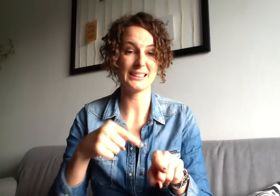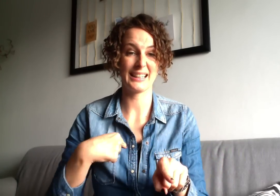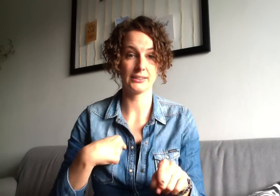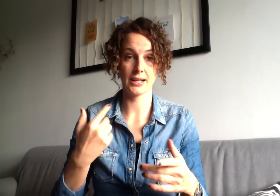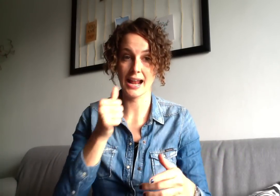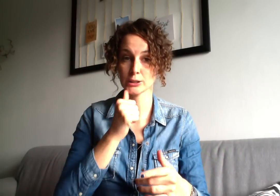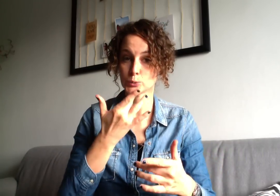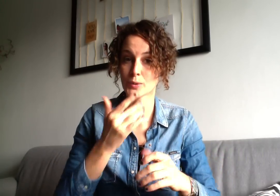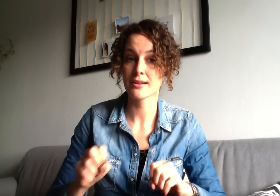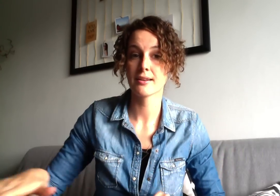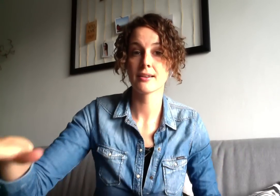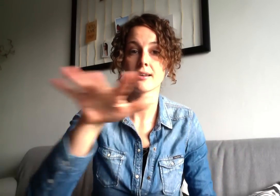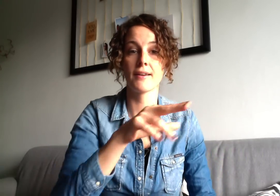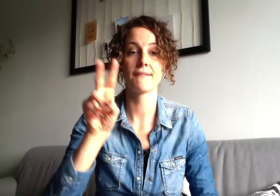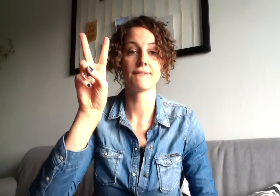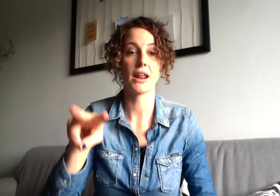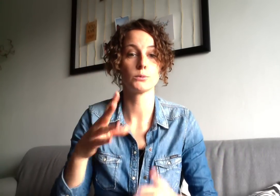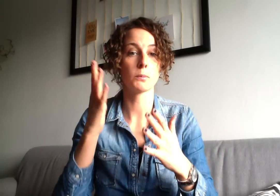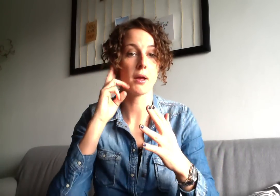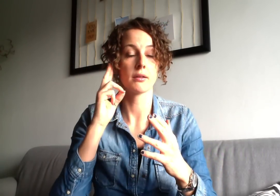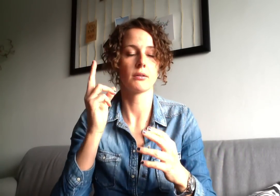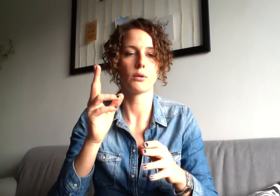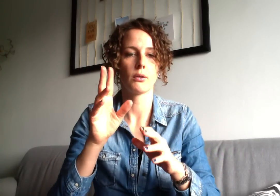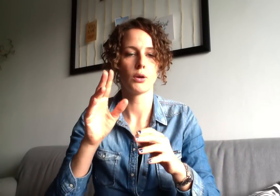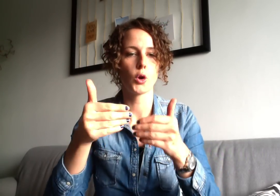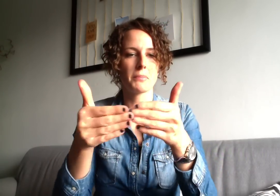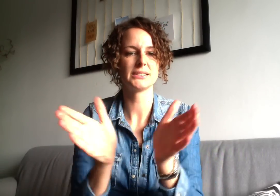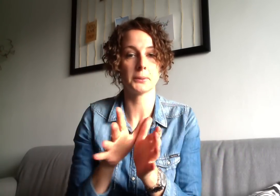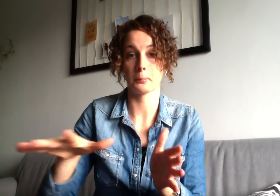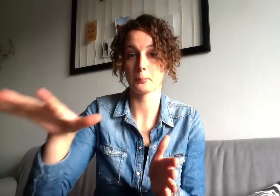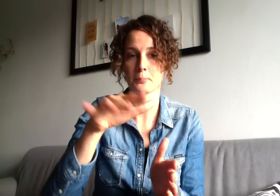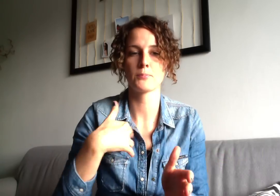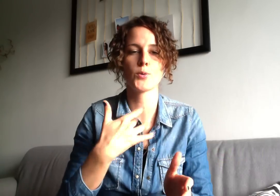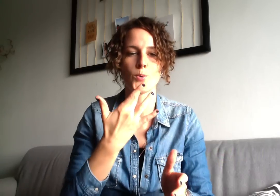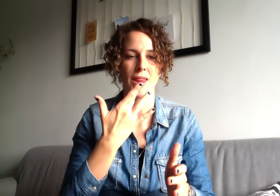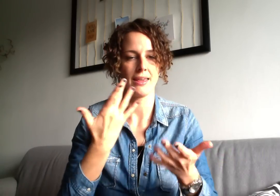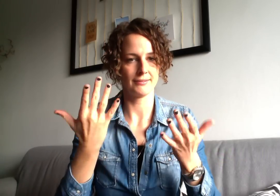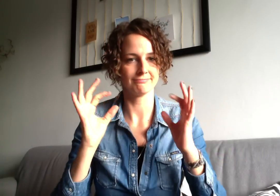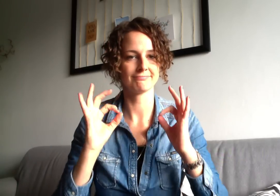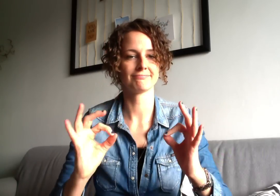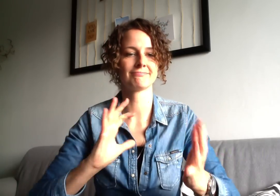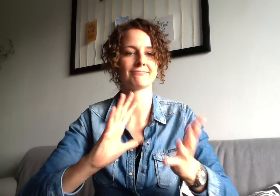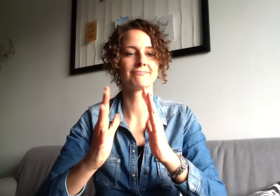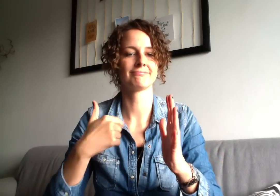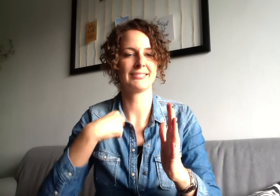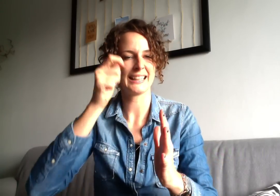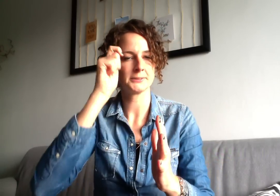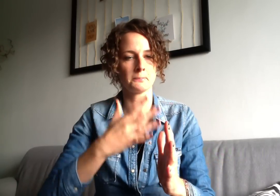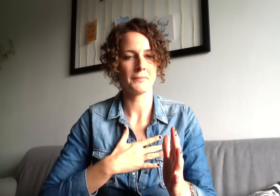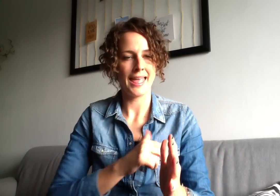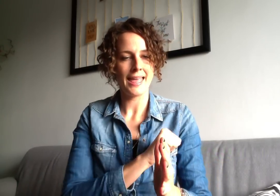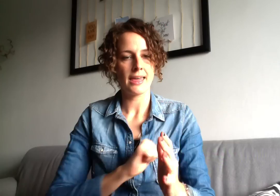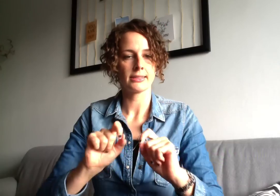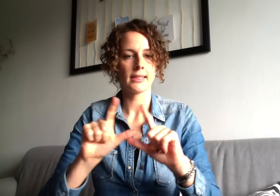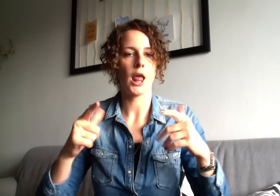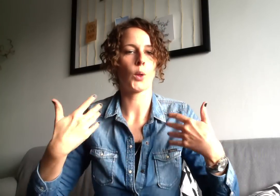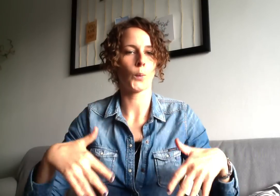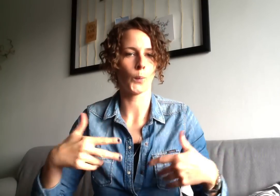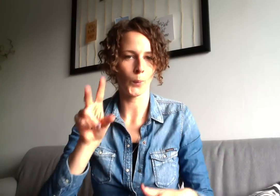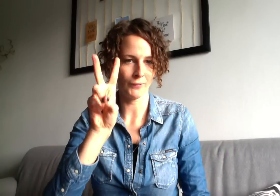It is so sweet. I love you too.